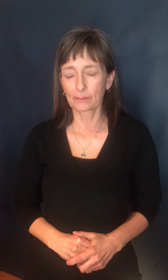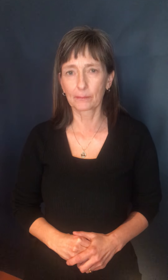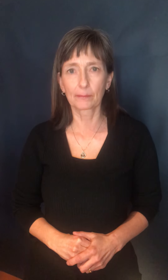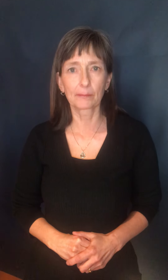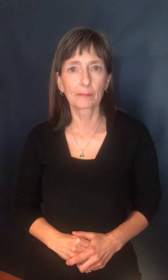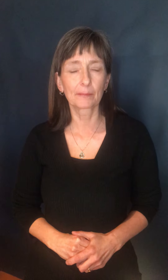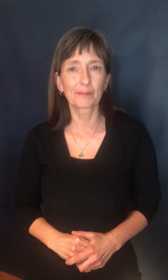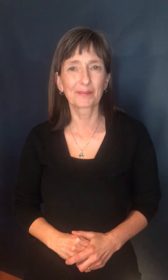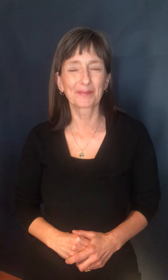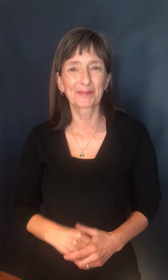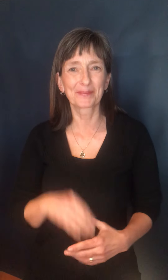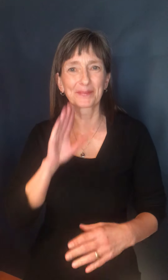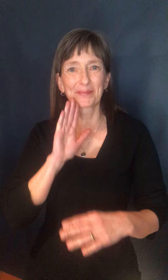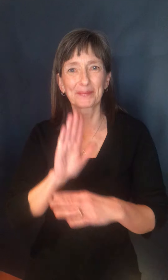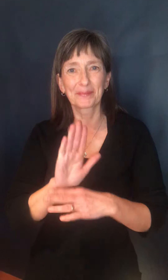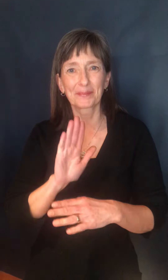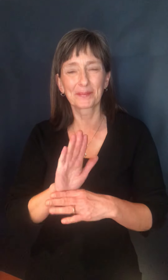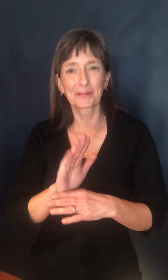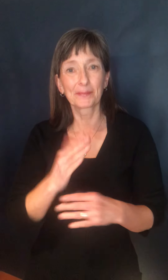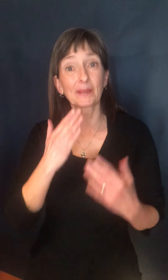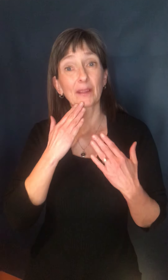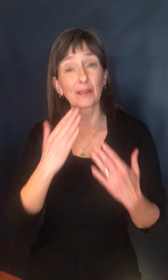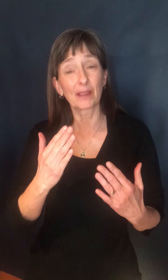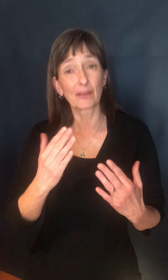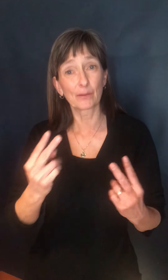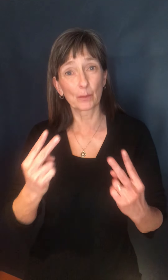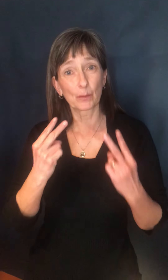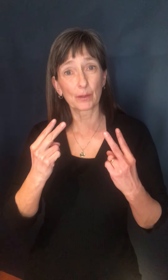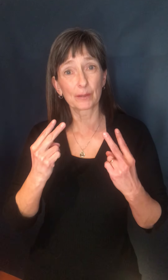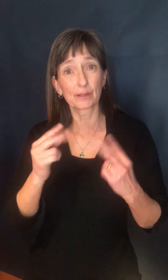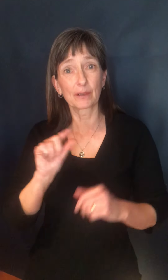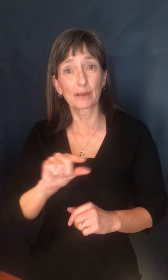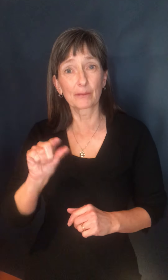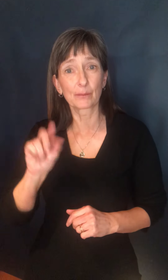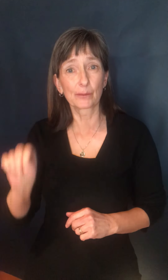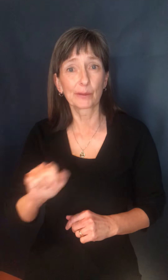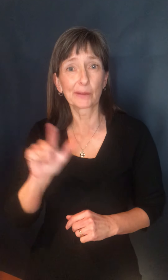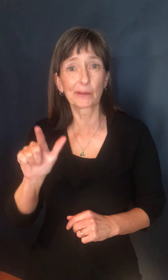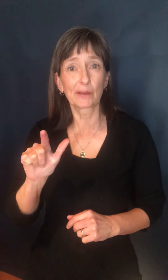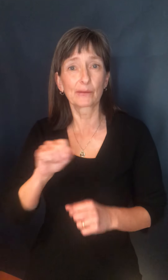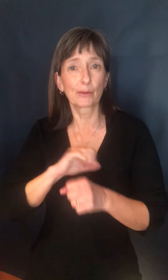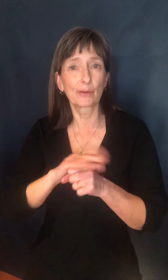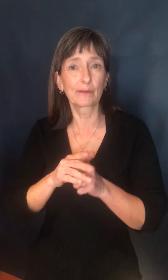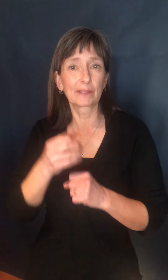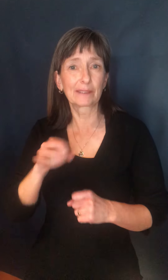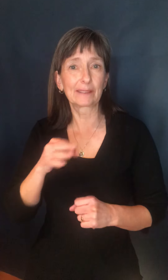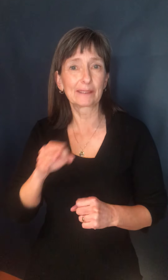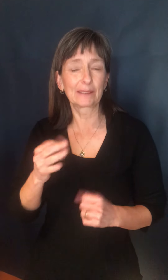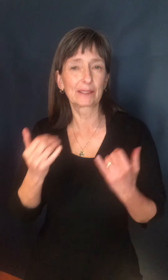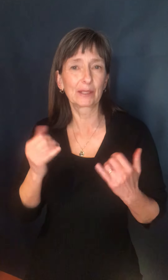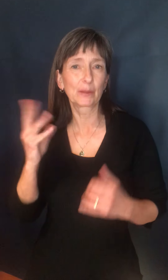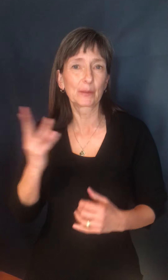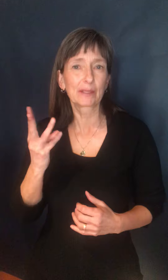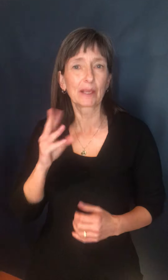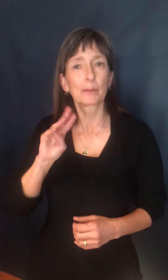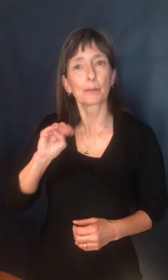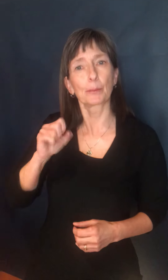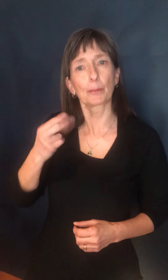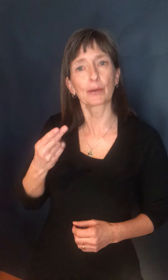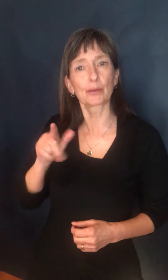Good afternoon. Thank you all for joining us for the government of Newfoundland and Labrador's COVID-19 update for today, Wednesday, March 24th. I'll turn